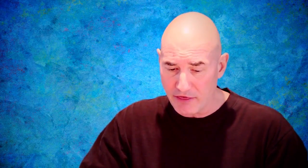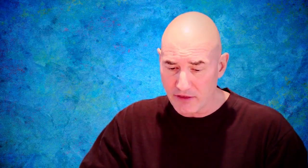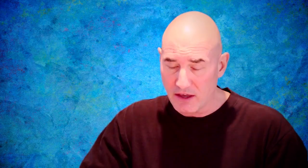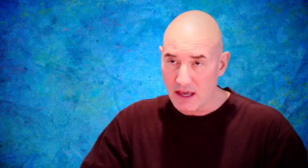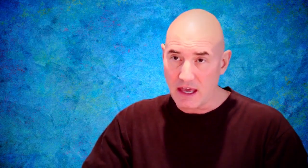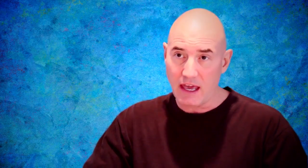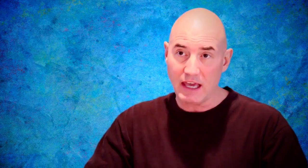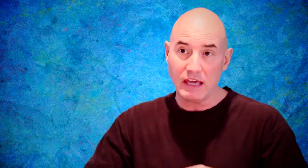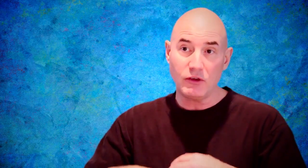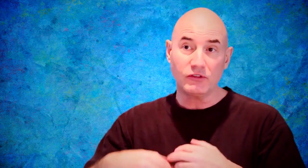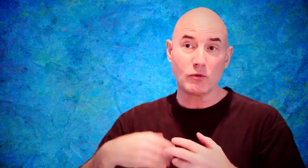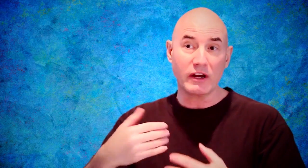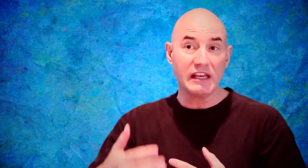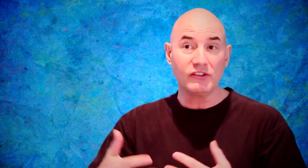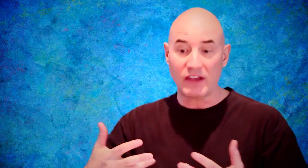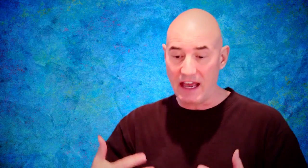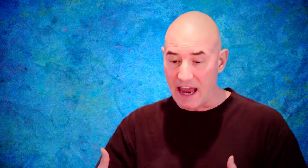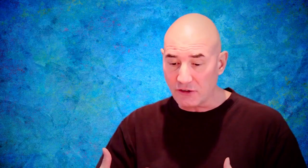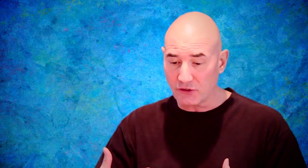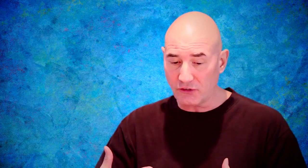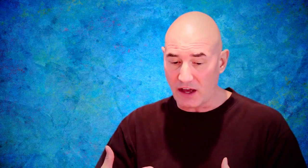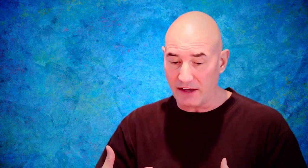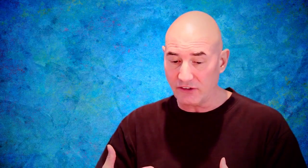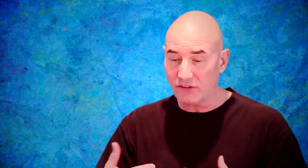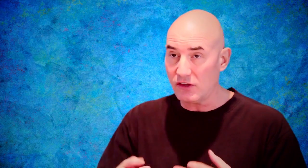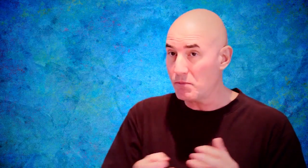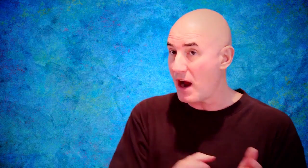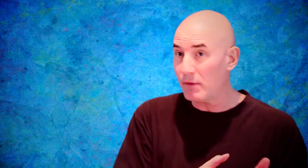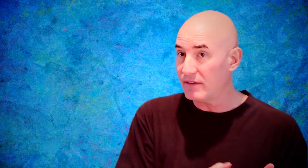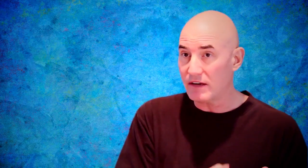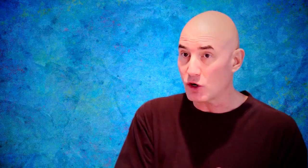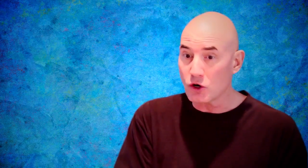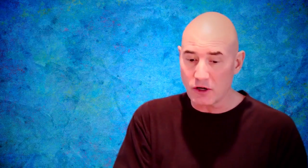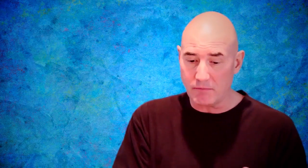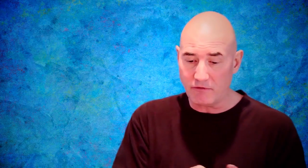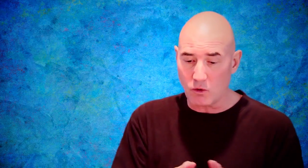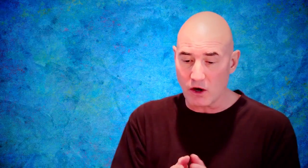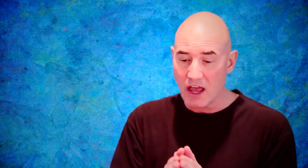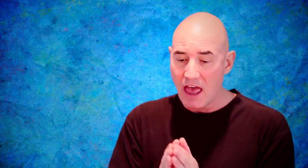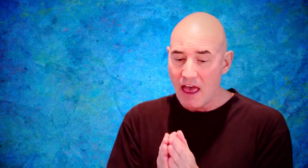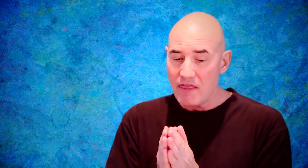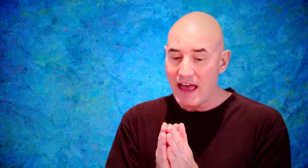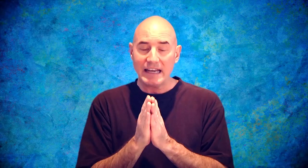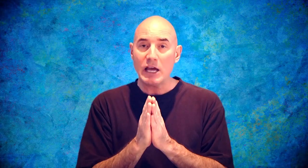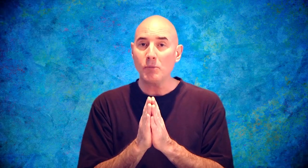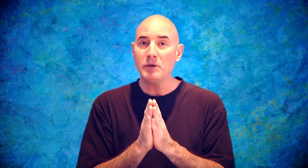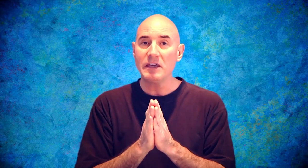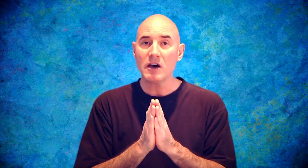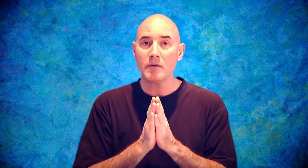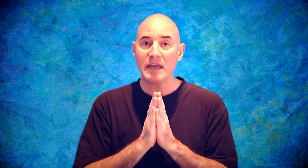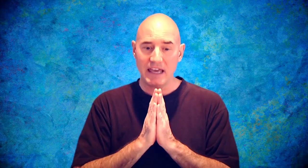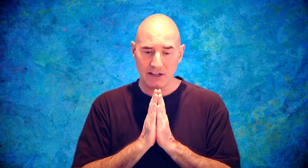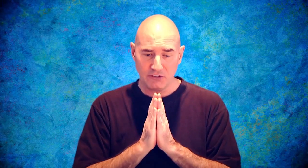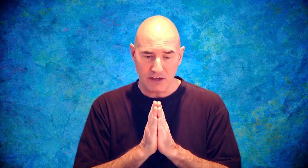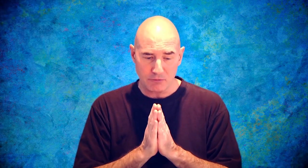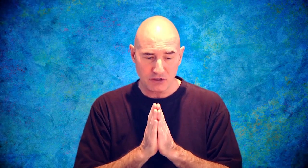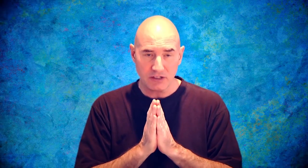and give you some more hints and exercises that you probably have never heard of before that could help you become exceptionally